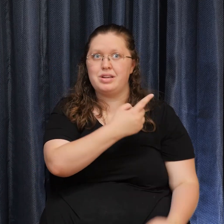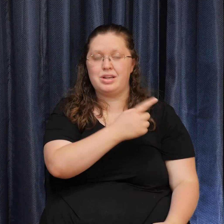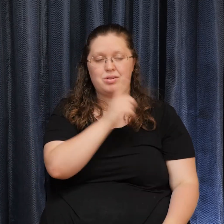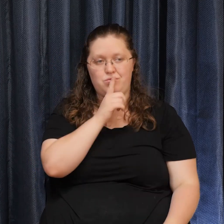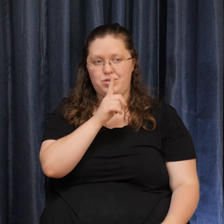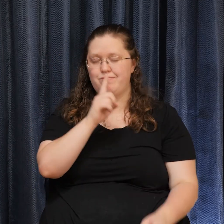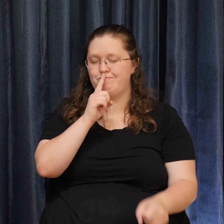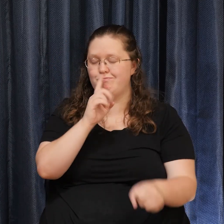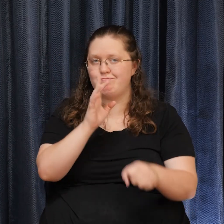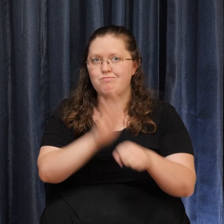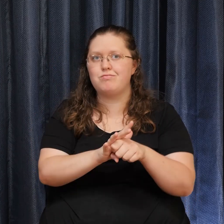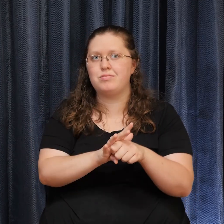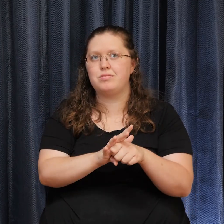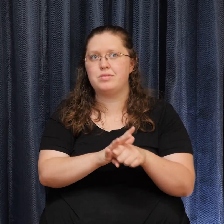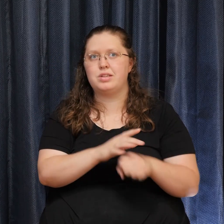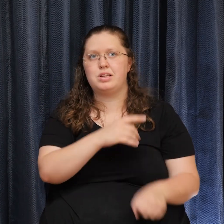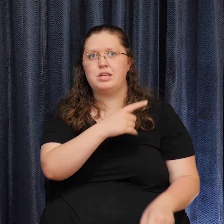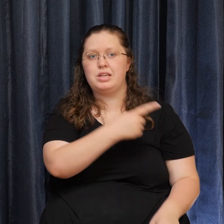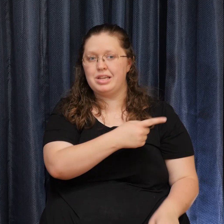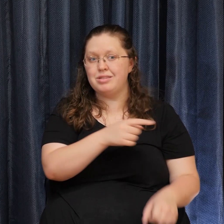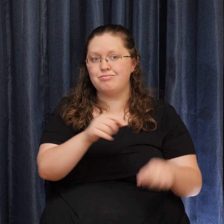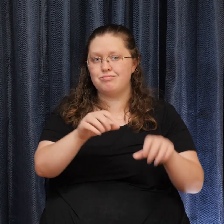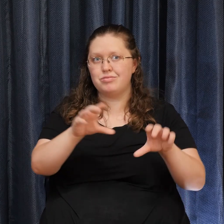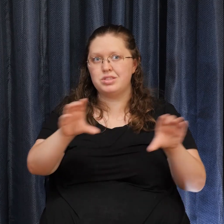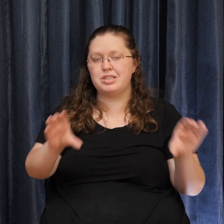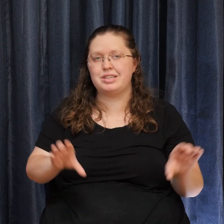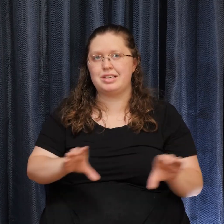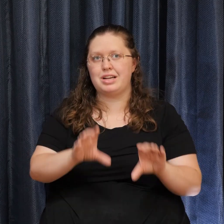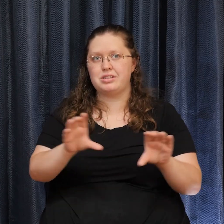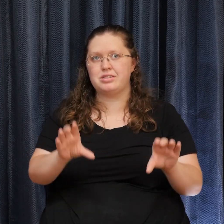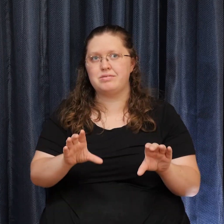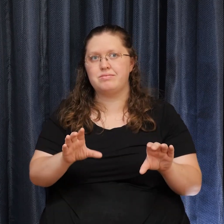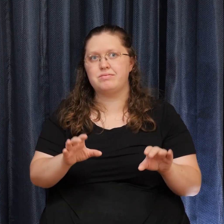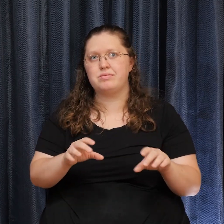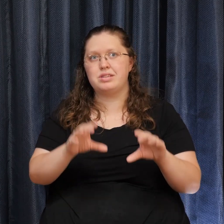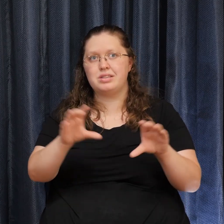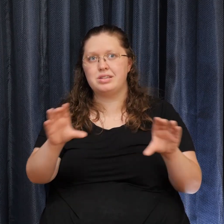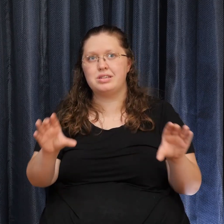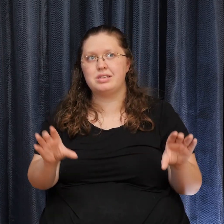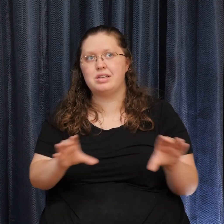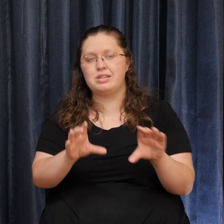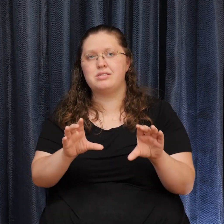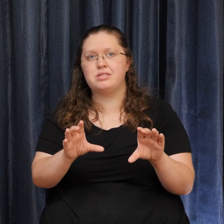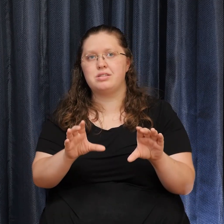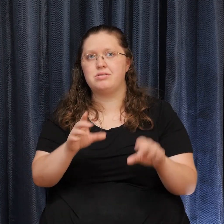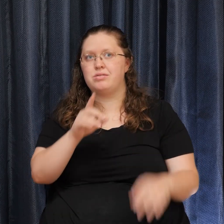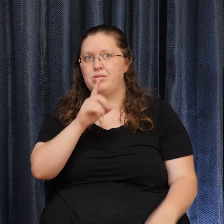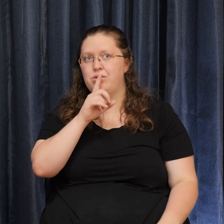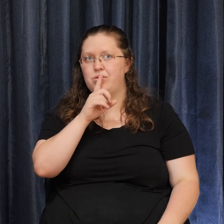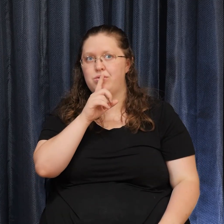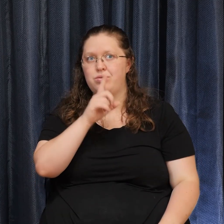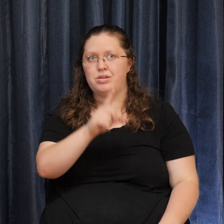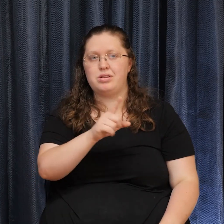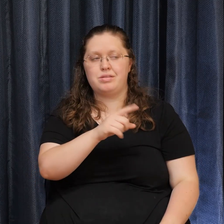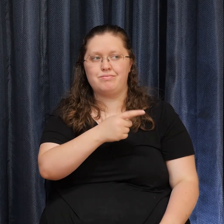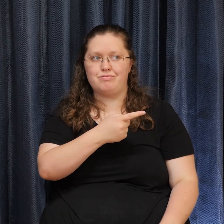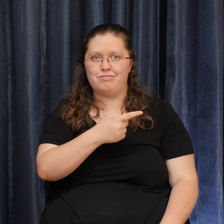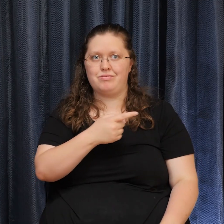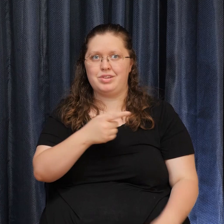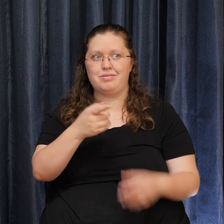a man Who would take action And that taking action Paid rich rewards In his life He started playing